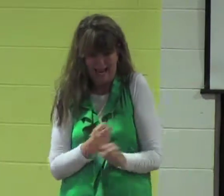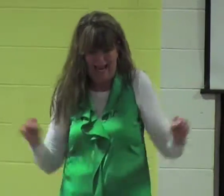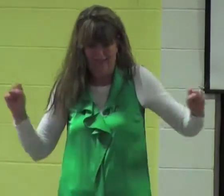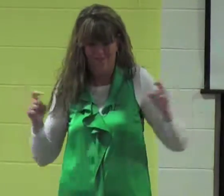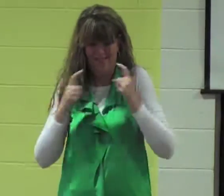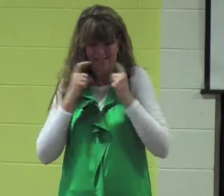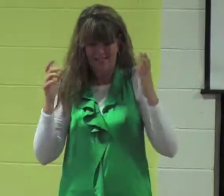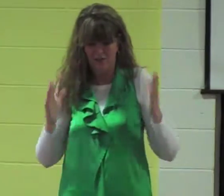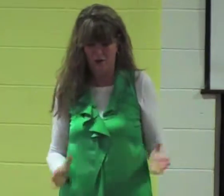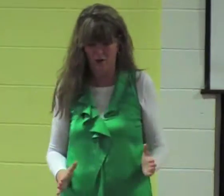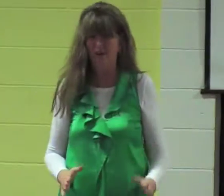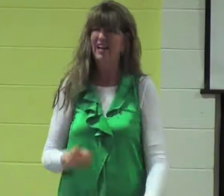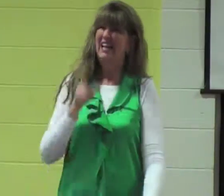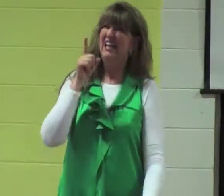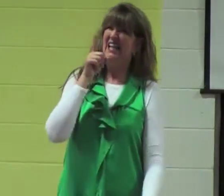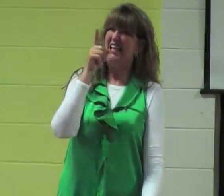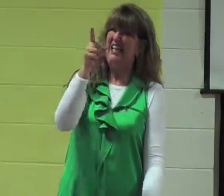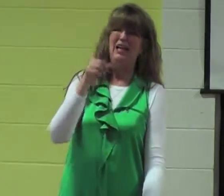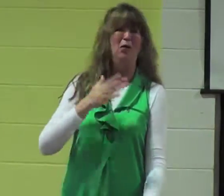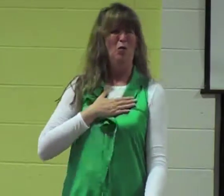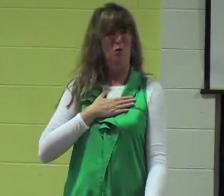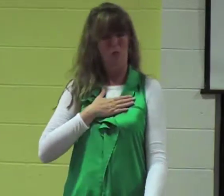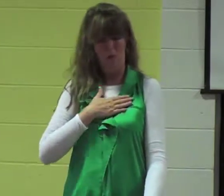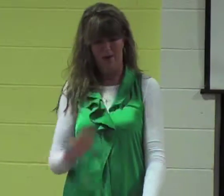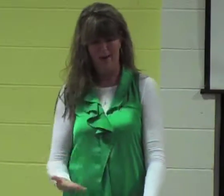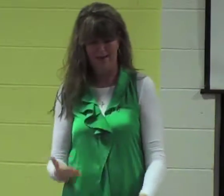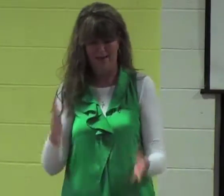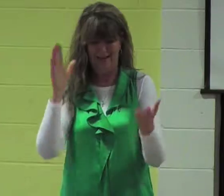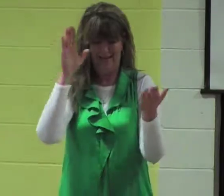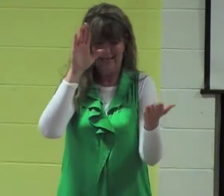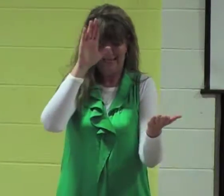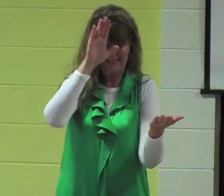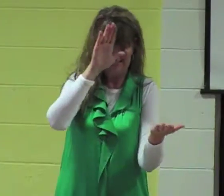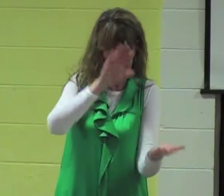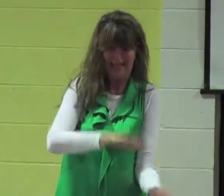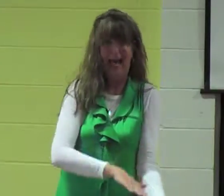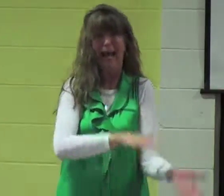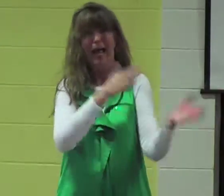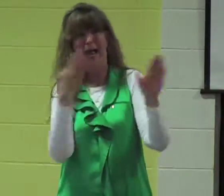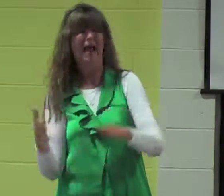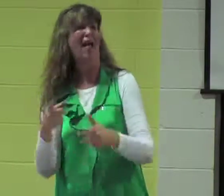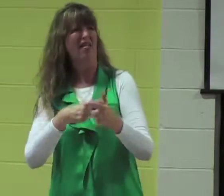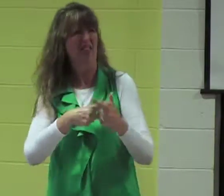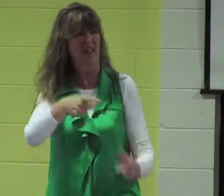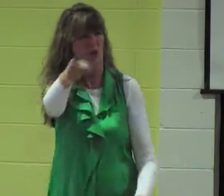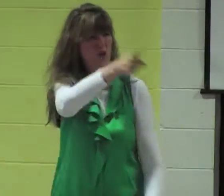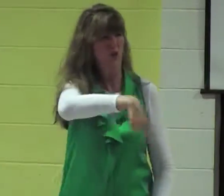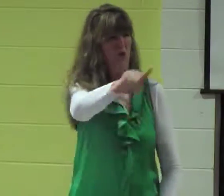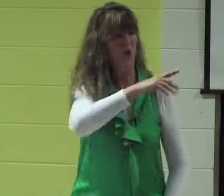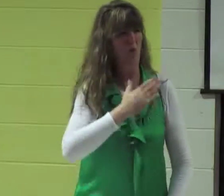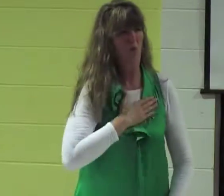and then those saved sinners would willingly die for themselves